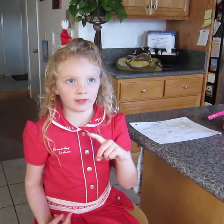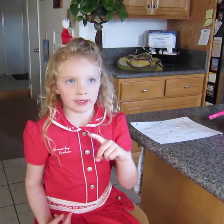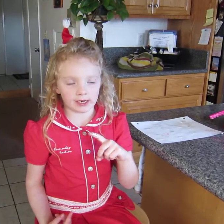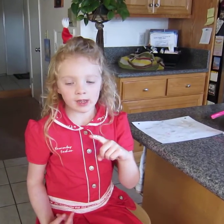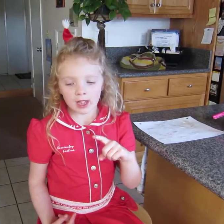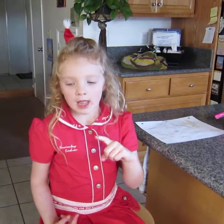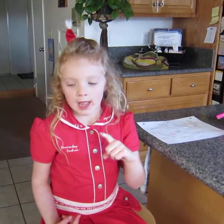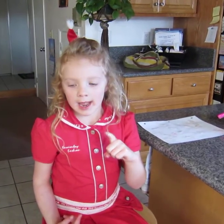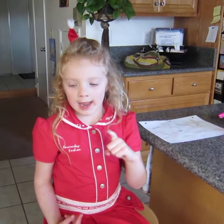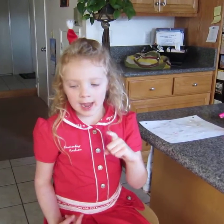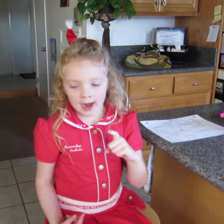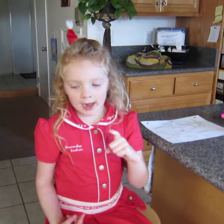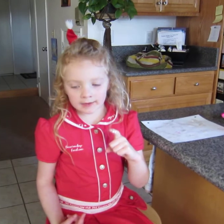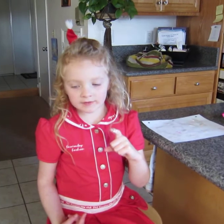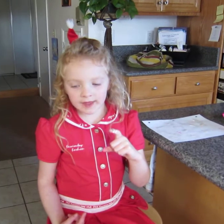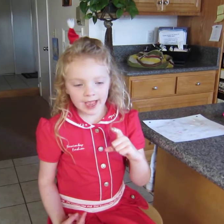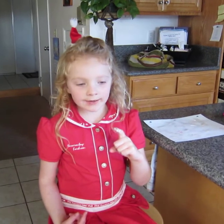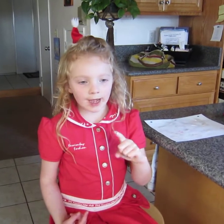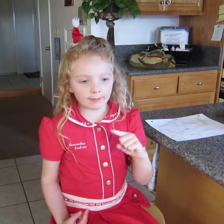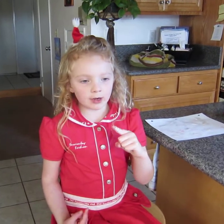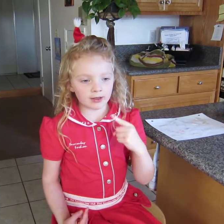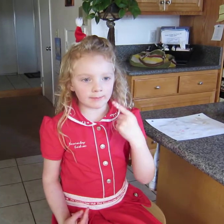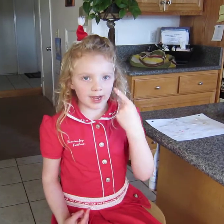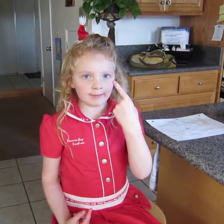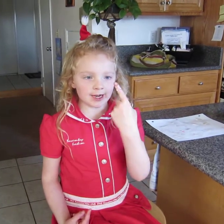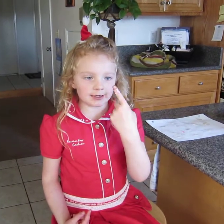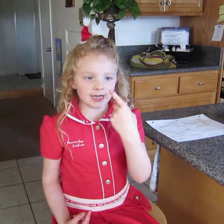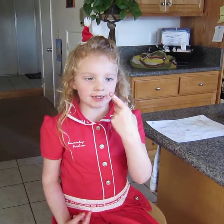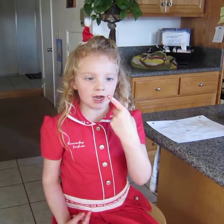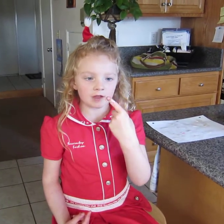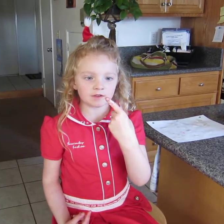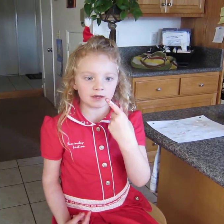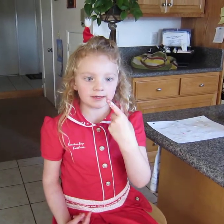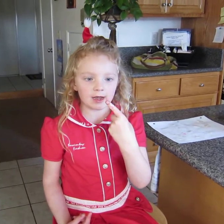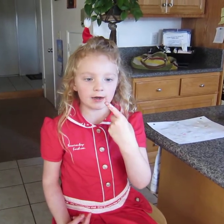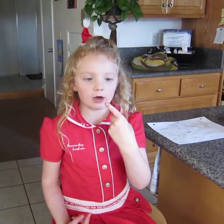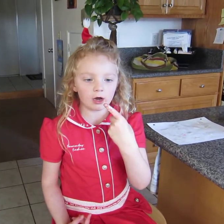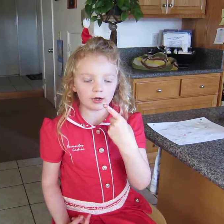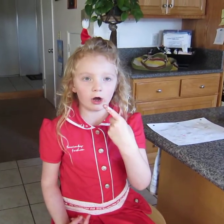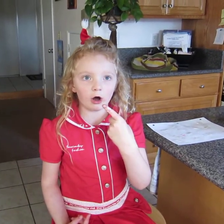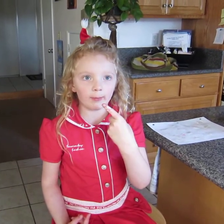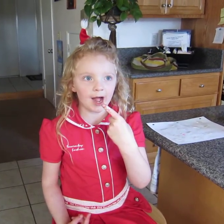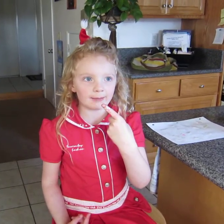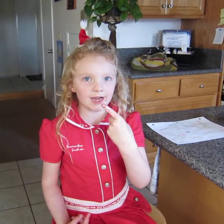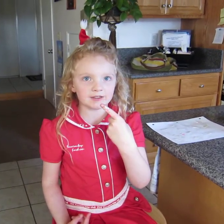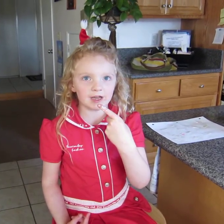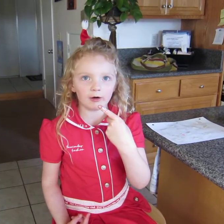and then I put my band-aid nice and tight on all by myself